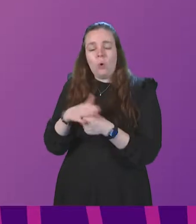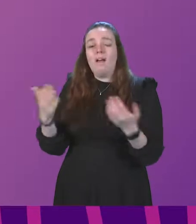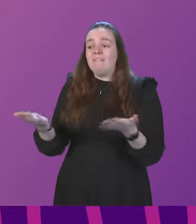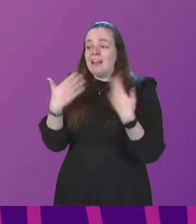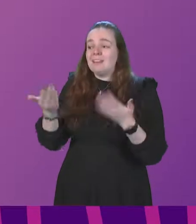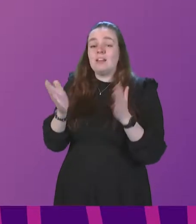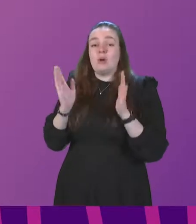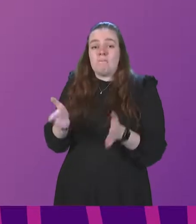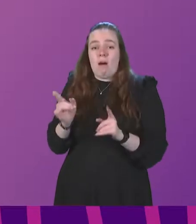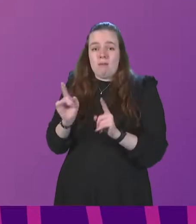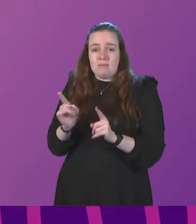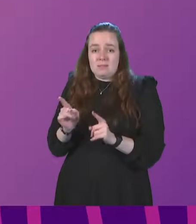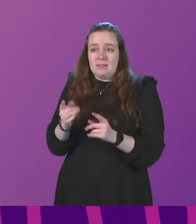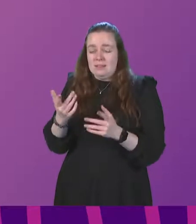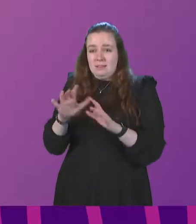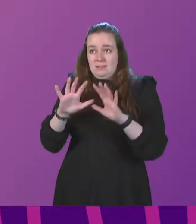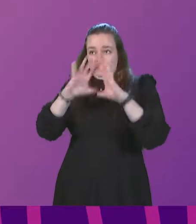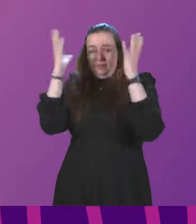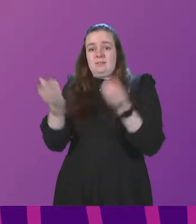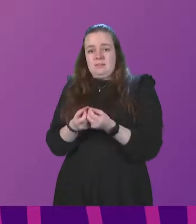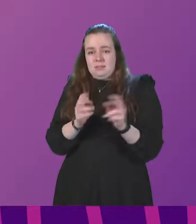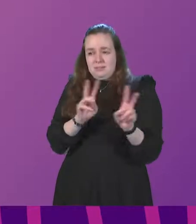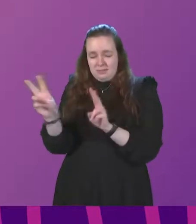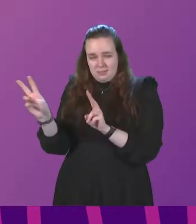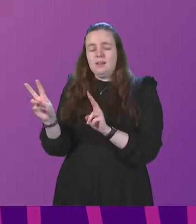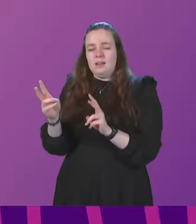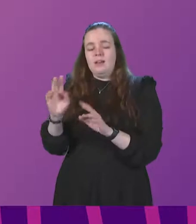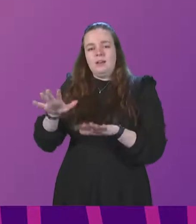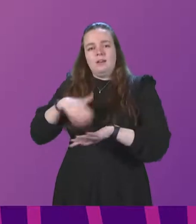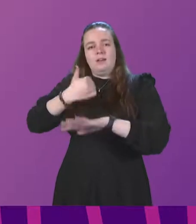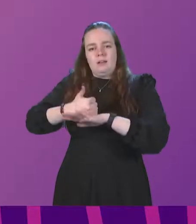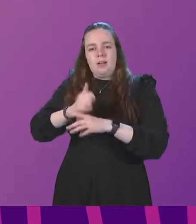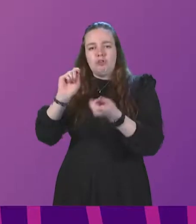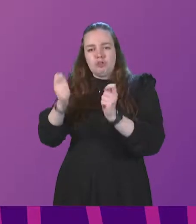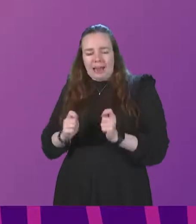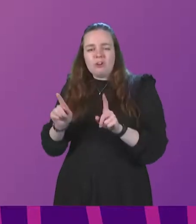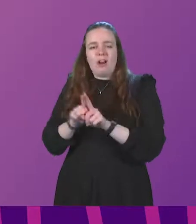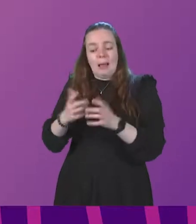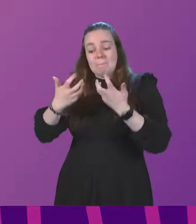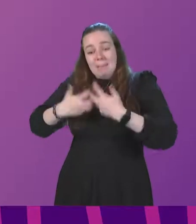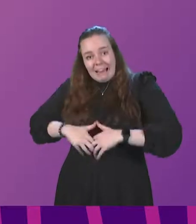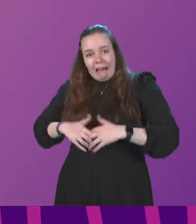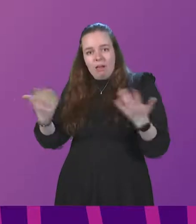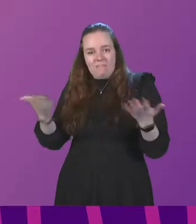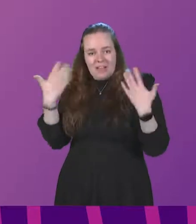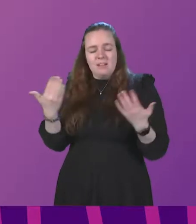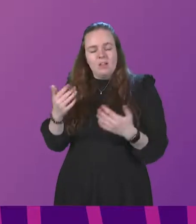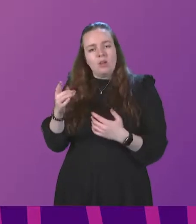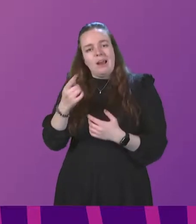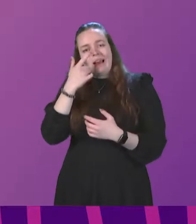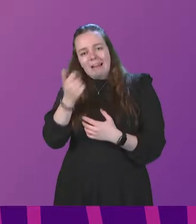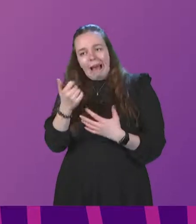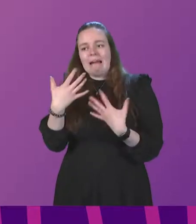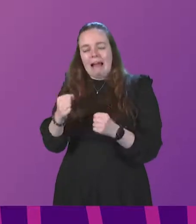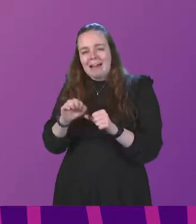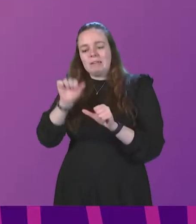must be viewed systematically and introducing changes such as mechanical ventilation can have knock